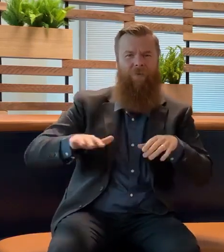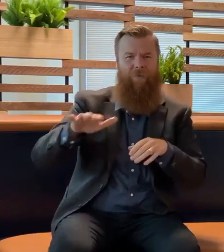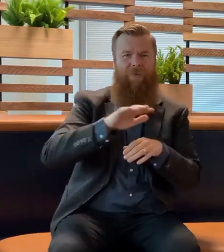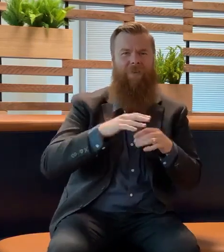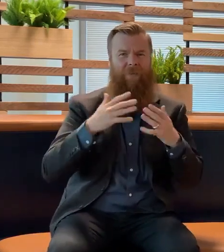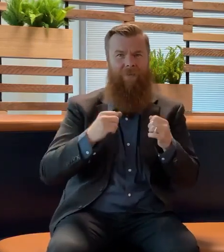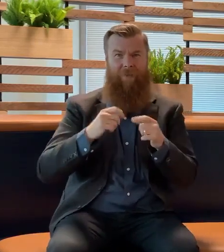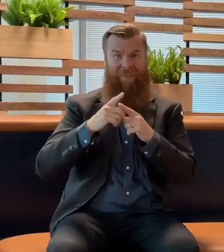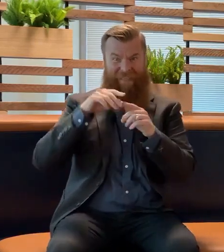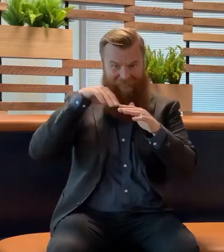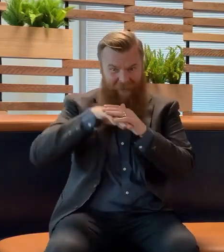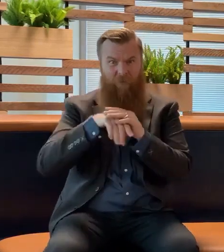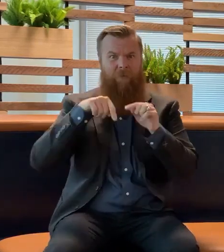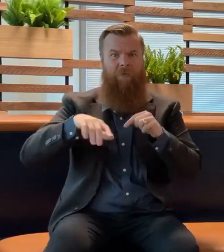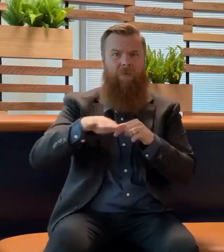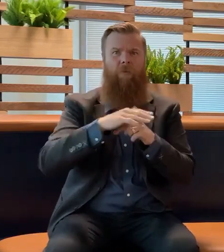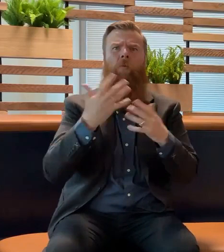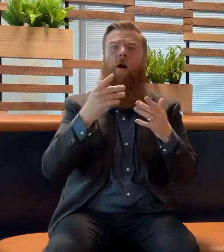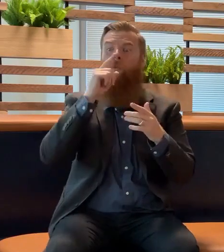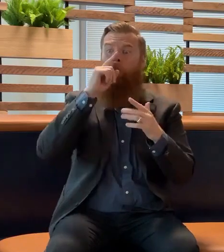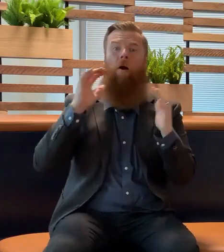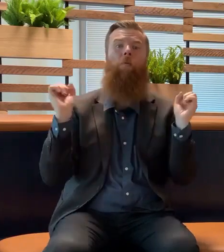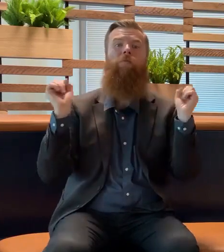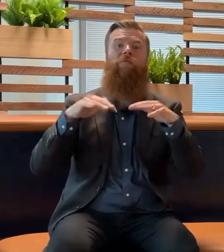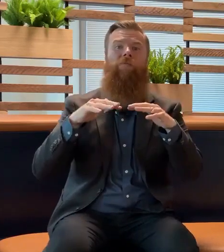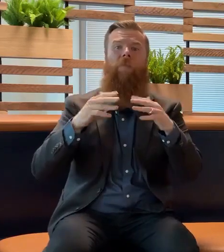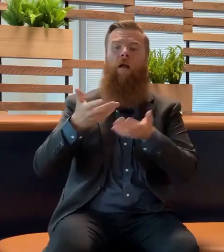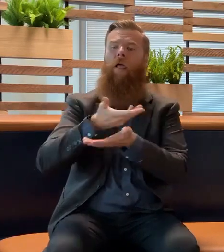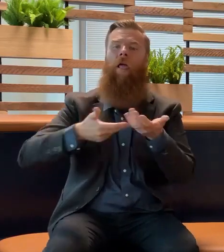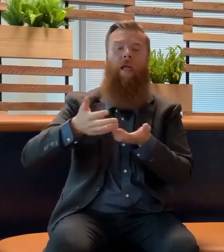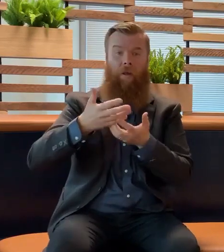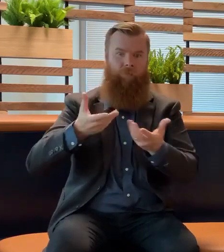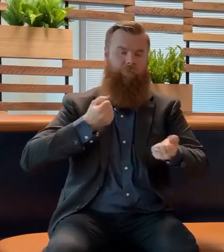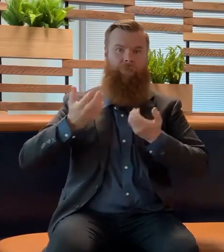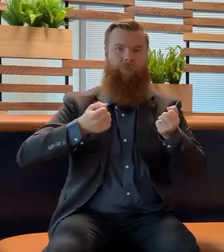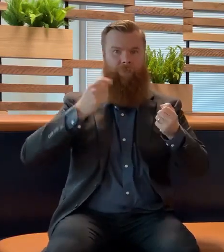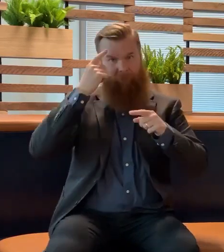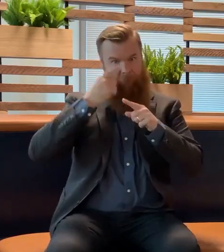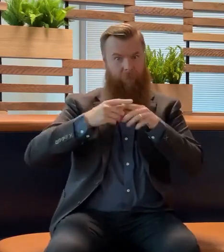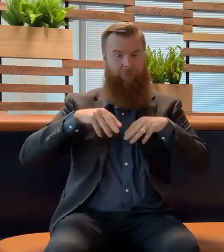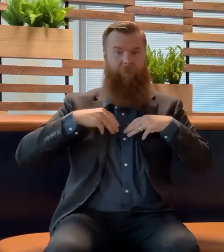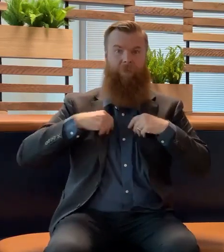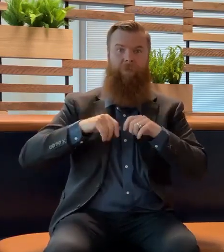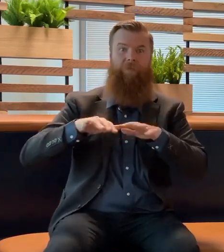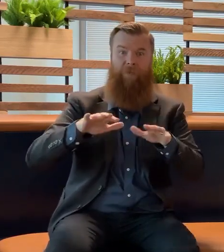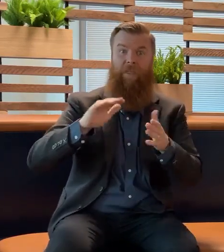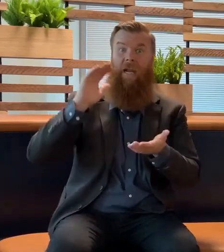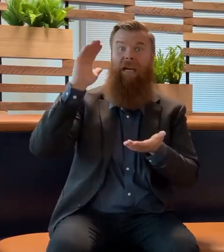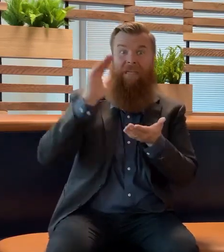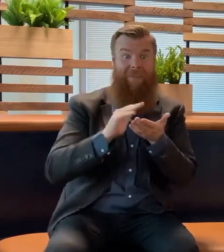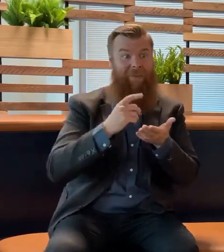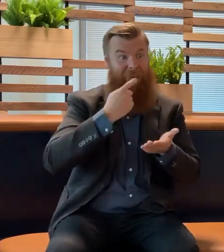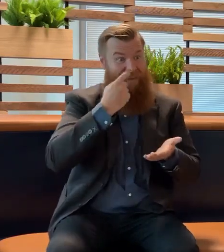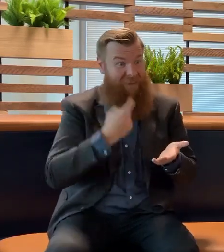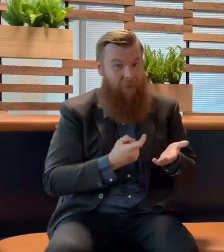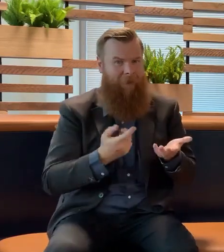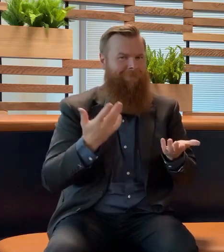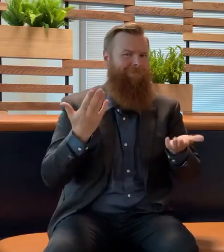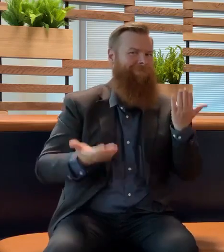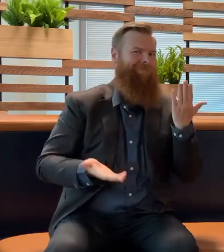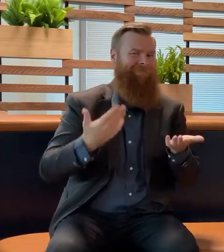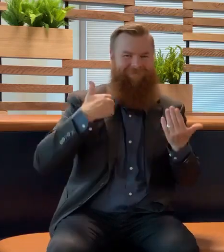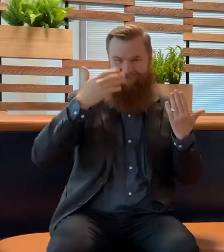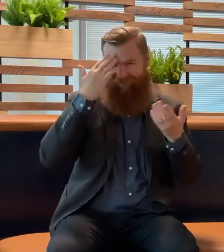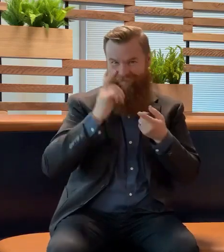So it is transmissible. Is it less severe? As I said, we're not sure. The jury is still out on that